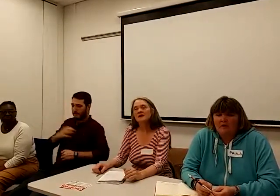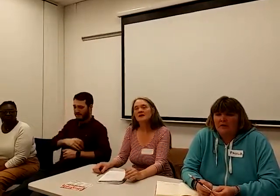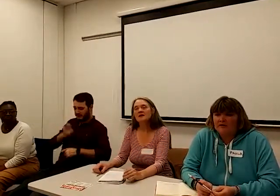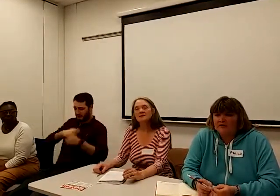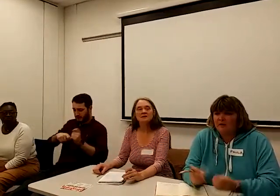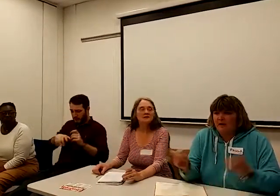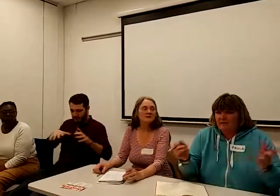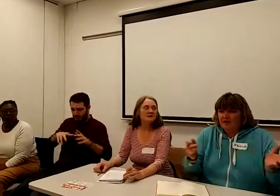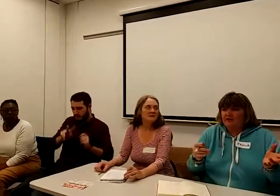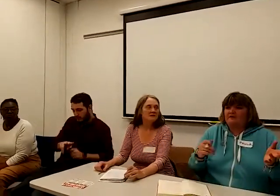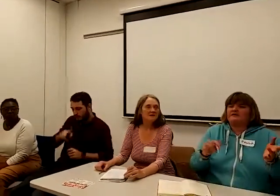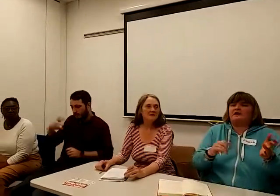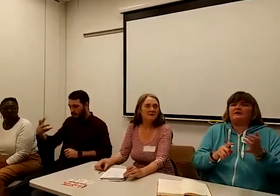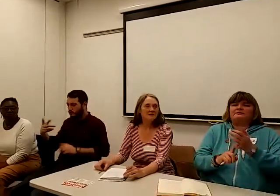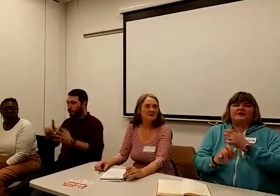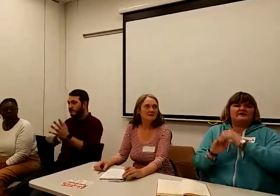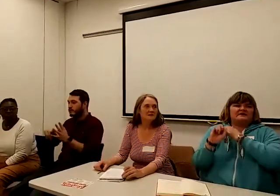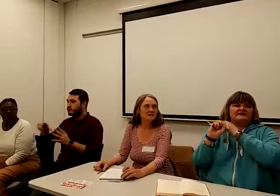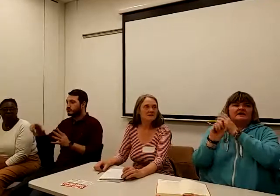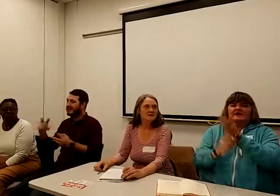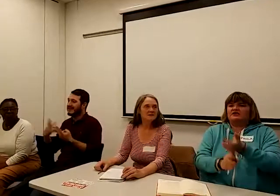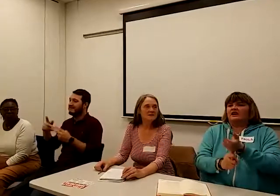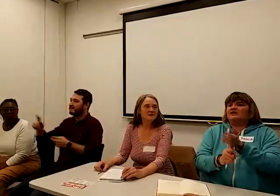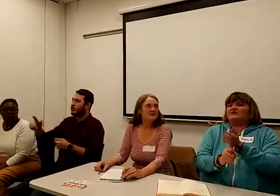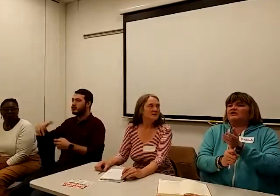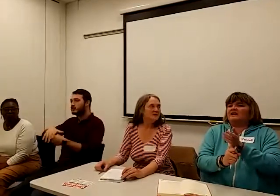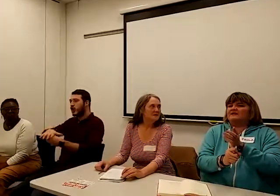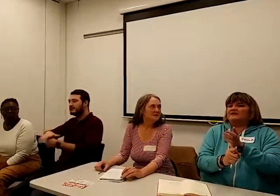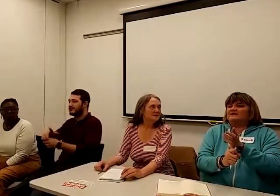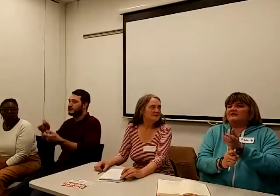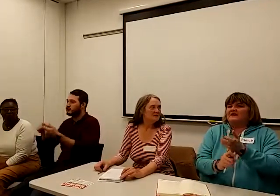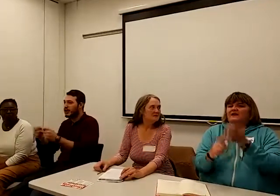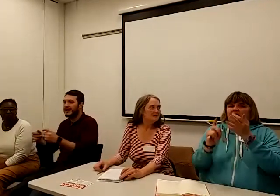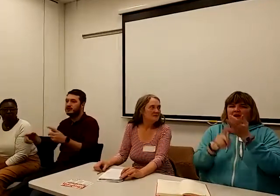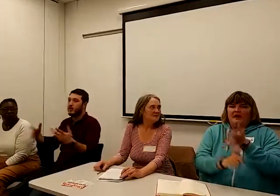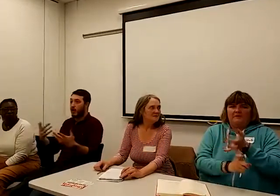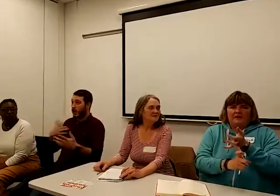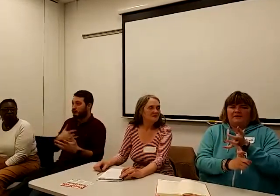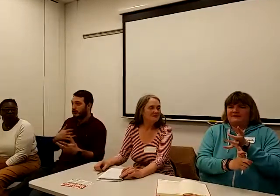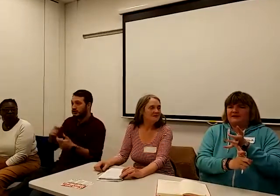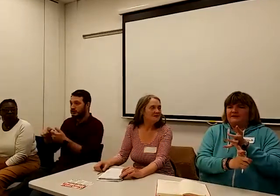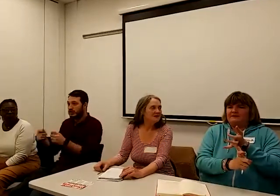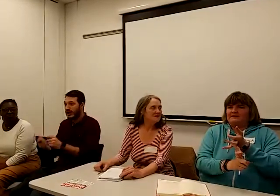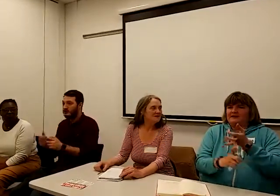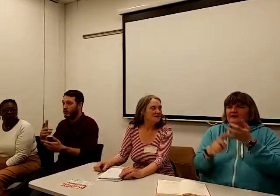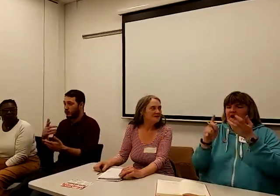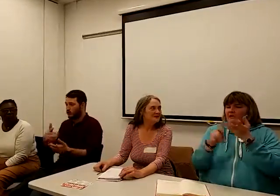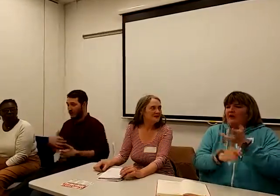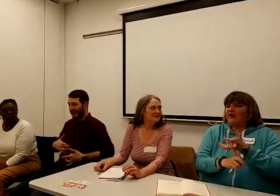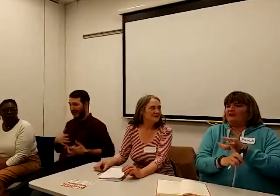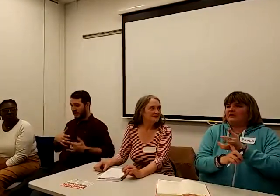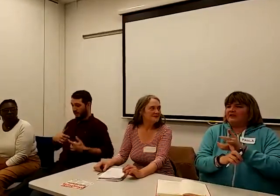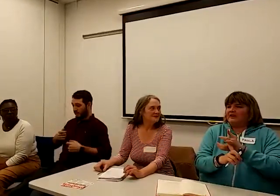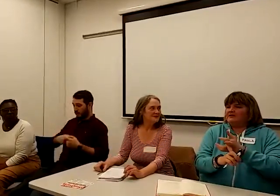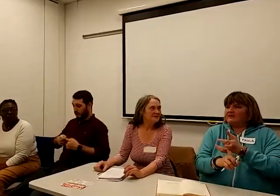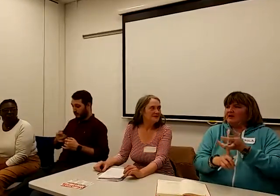now if you have a change of circumstances, change of address, your health gets worse. A partner leaves,